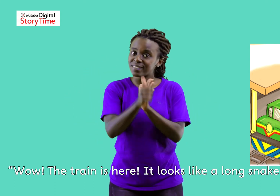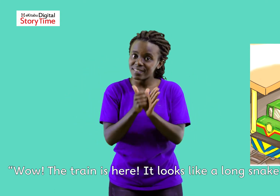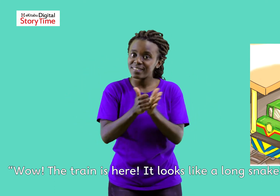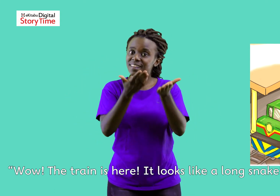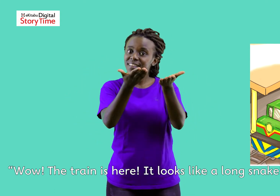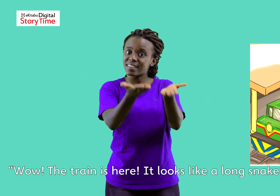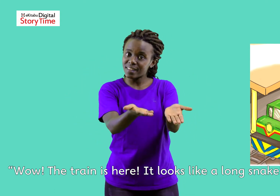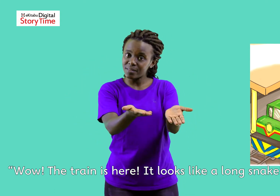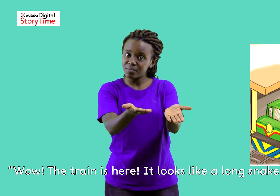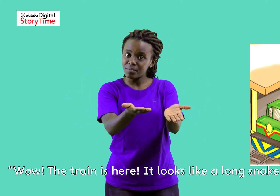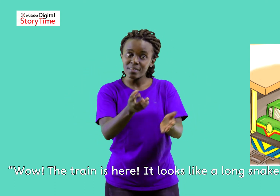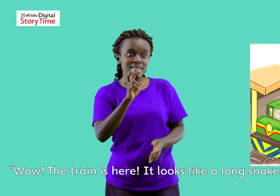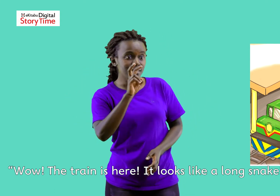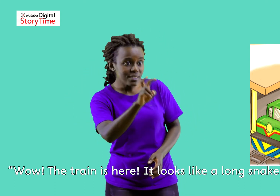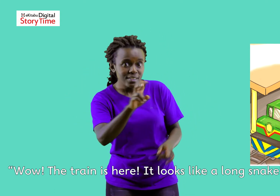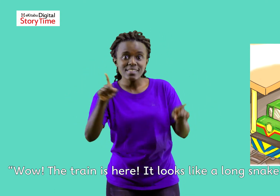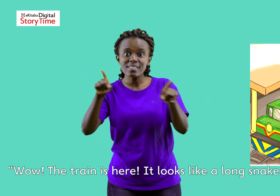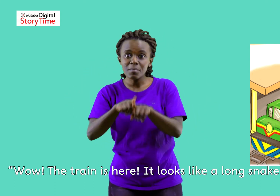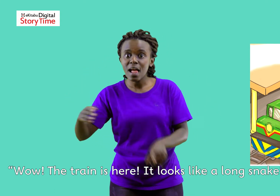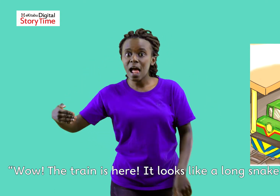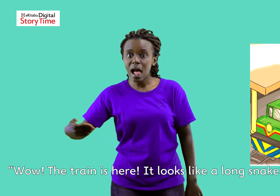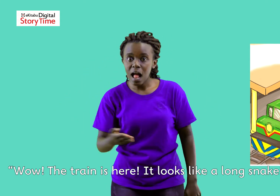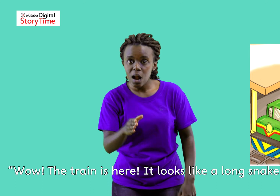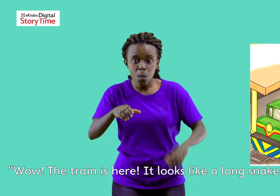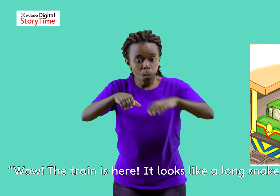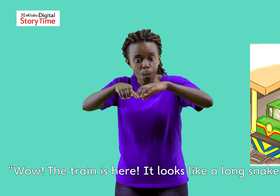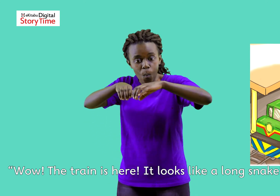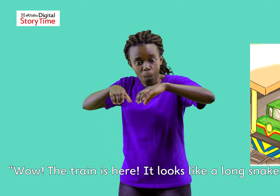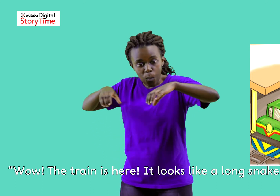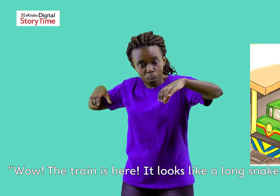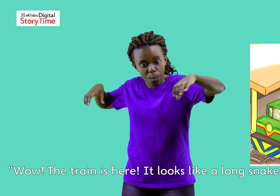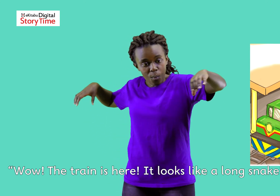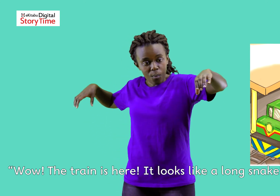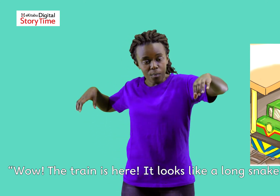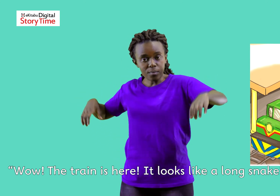Wow, the train is here. It looks like a long snake, Matu says.